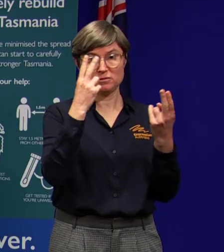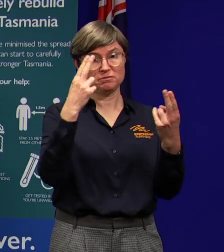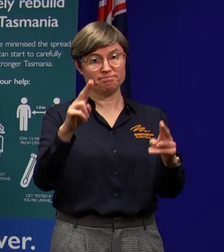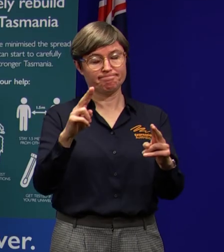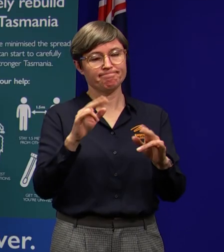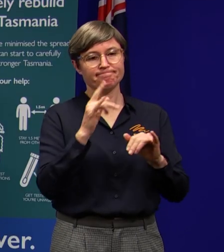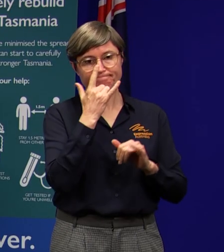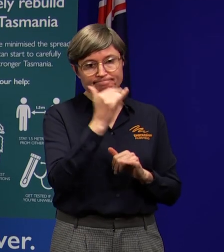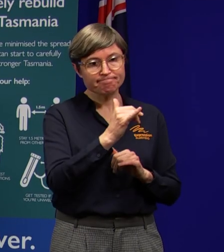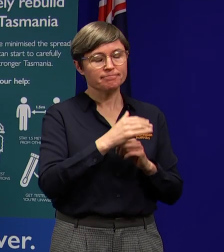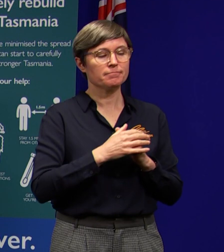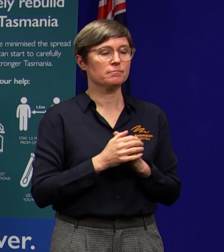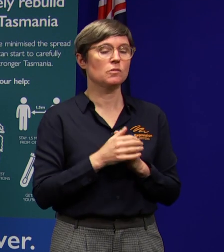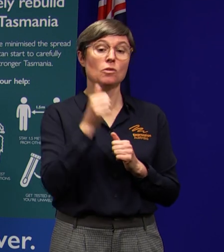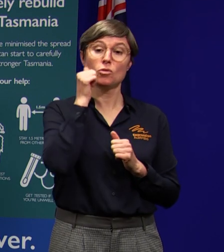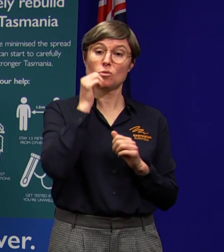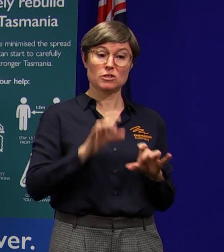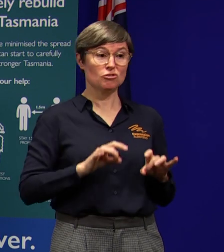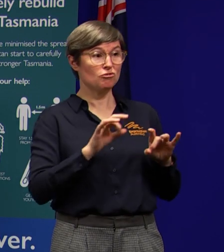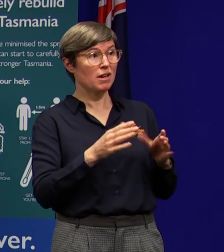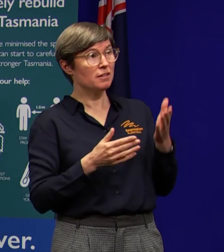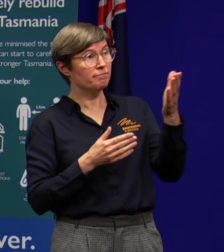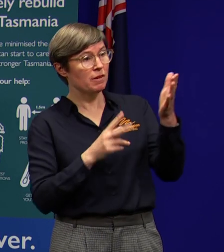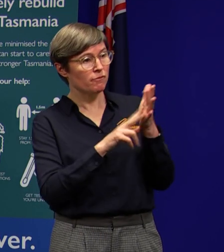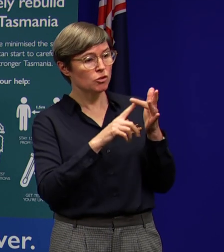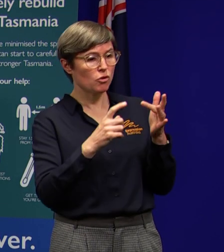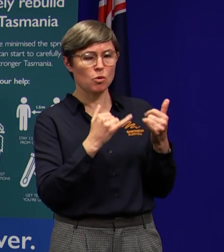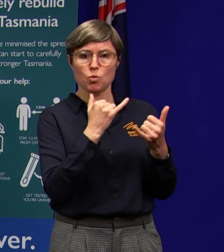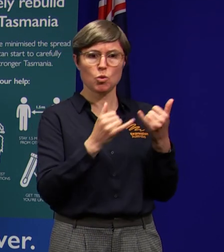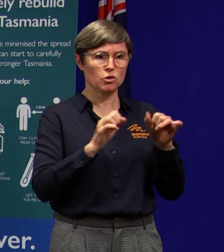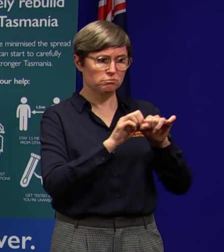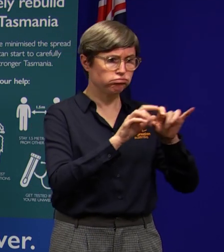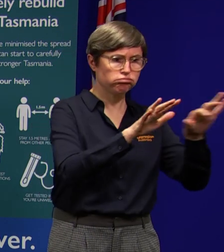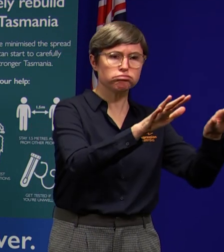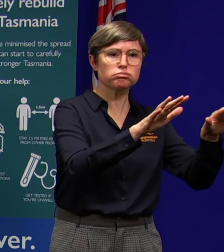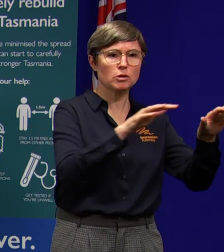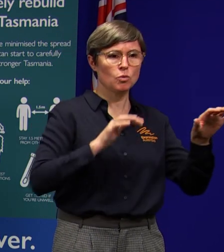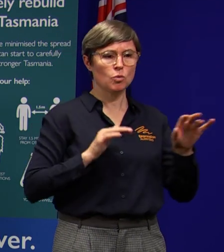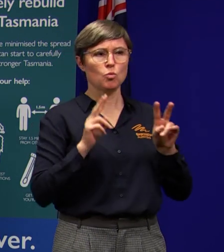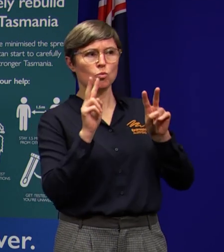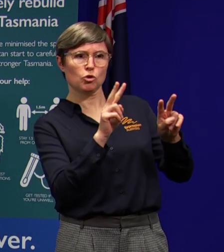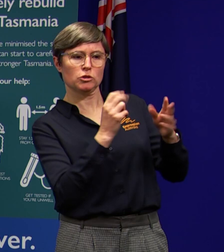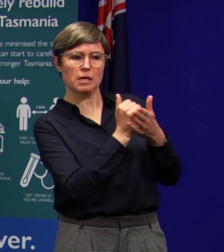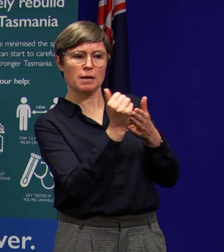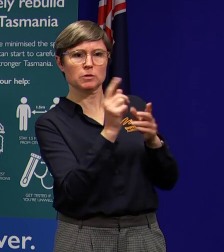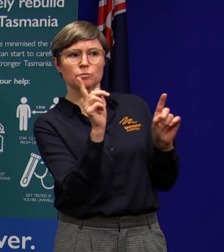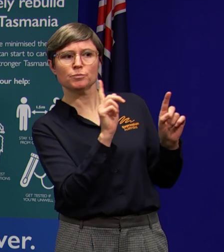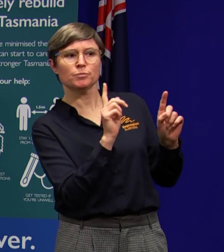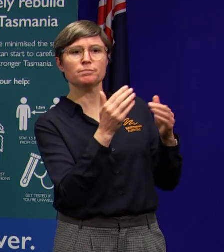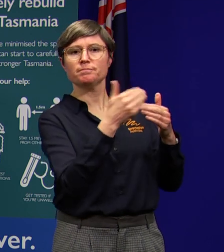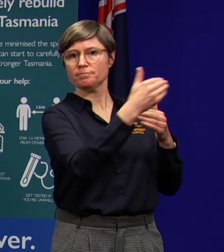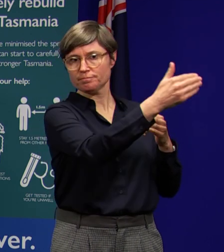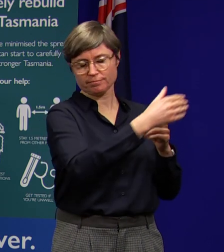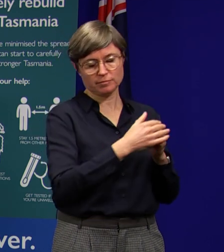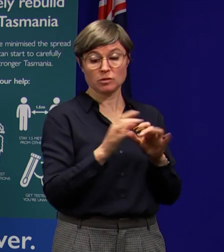know Victoria is having significant challenges with escalating cases and obviously we will need to monitor that on an ongoing basis. The situation